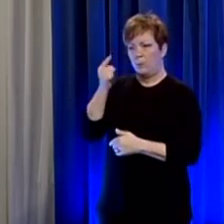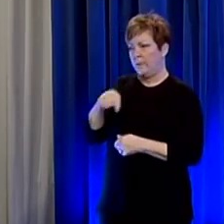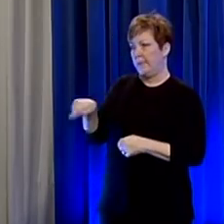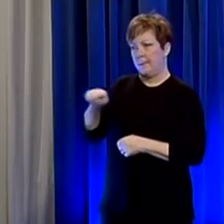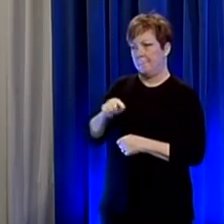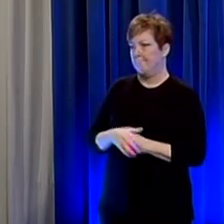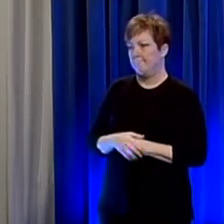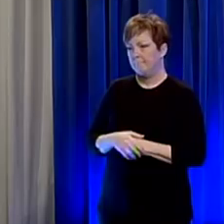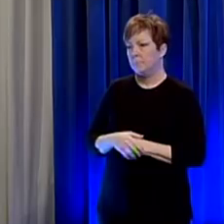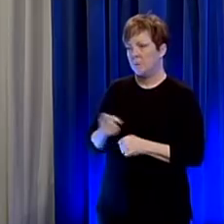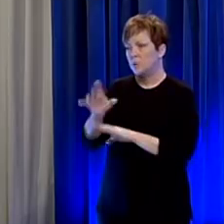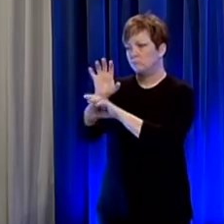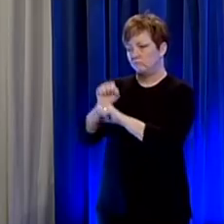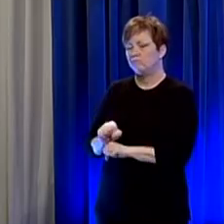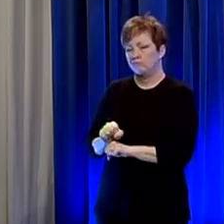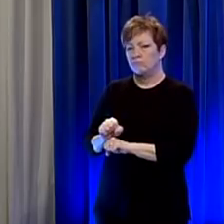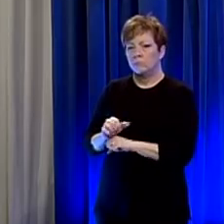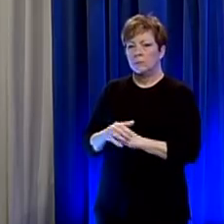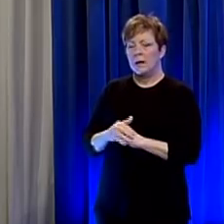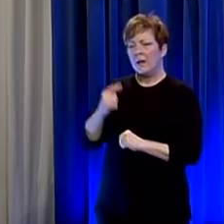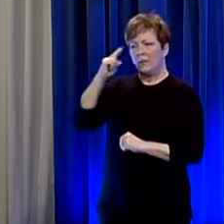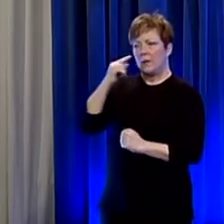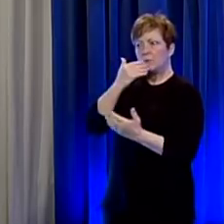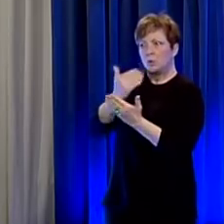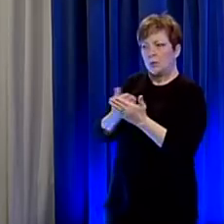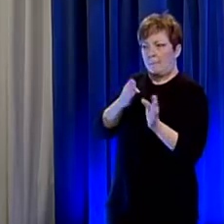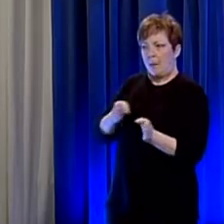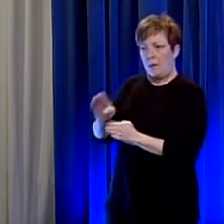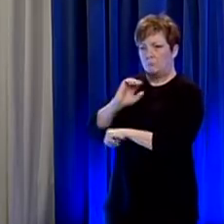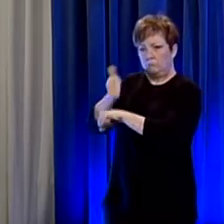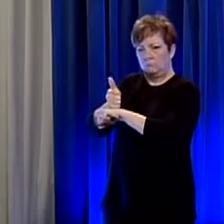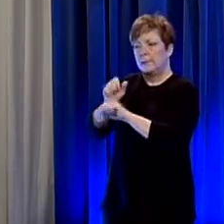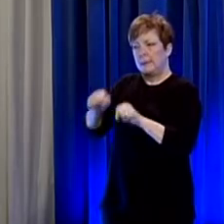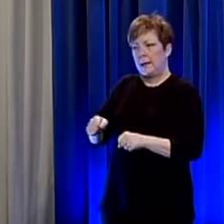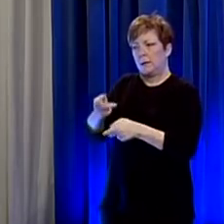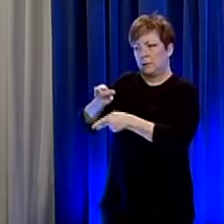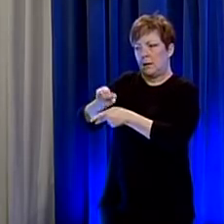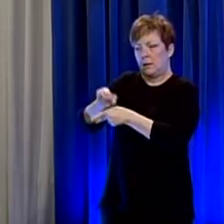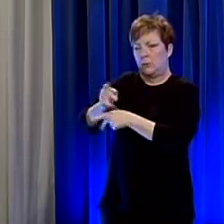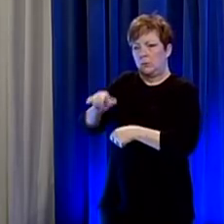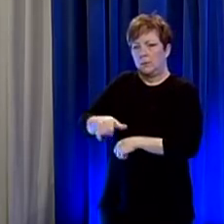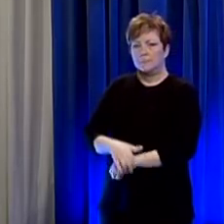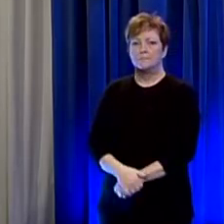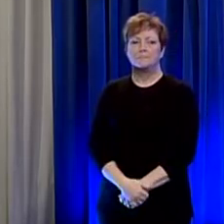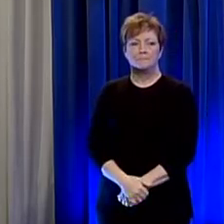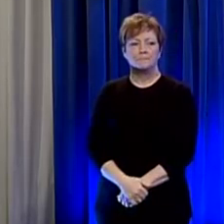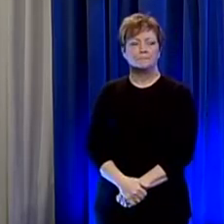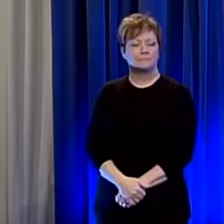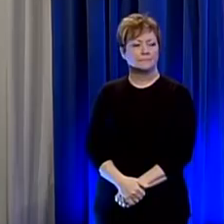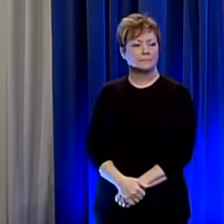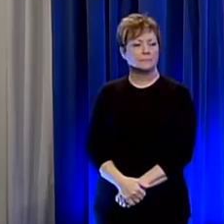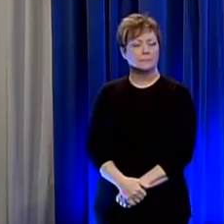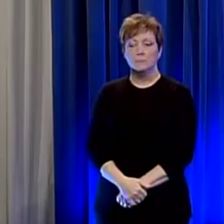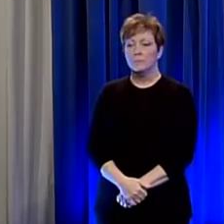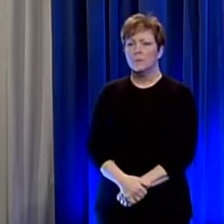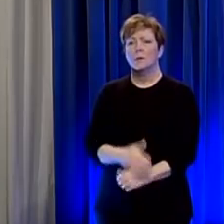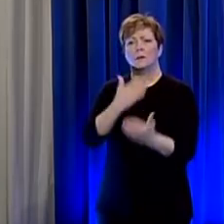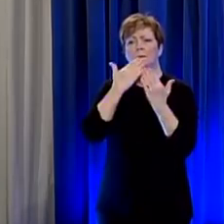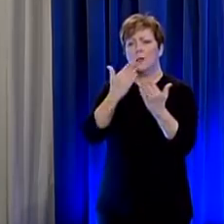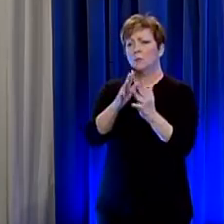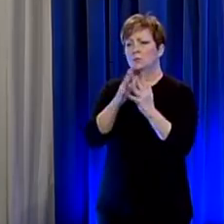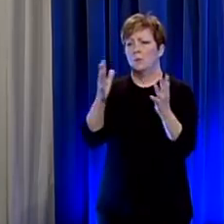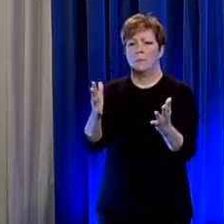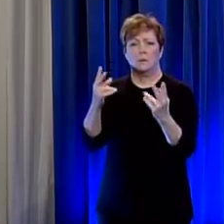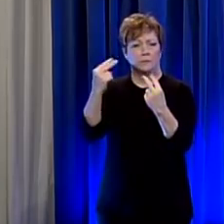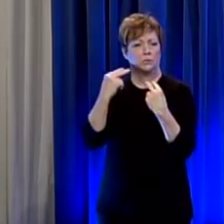for them uh and and i think they've got a good plan in place and can can handle that all right well listen thank you very